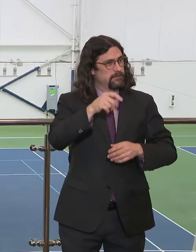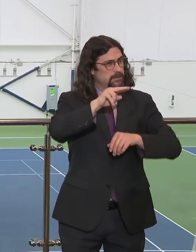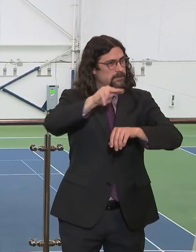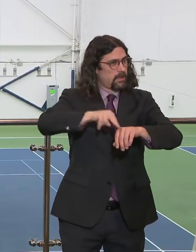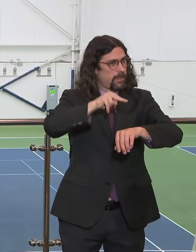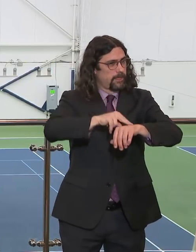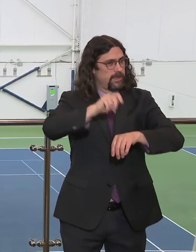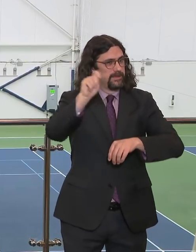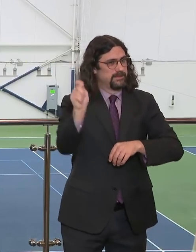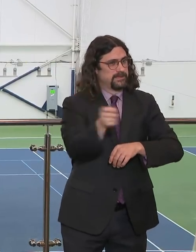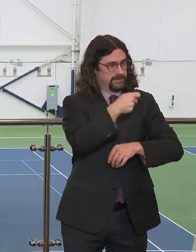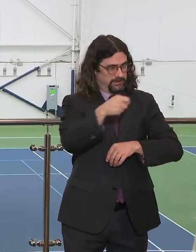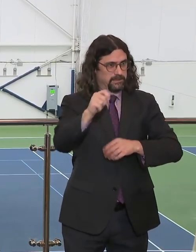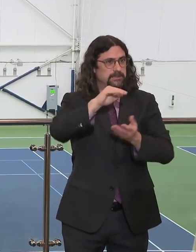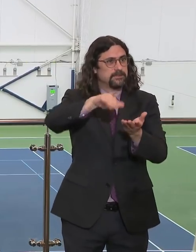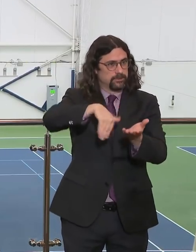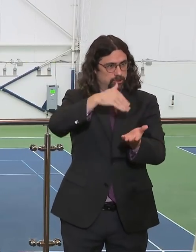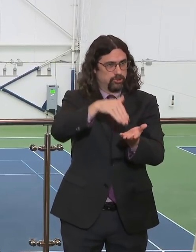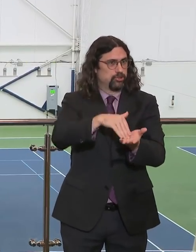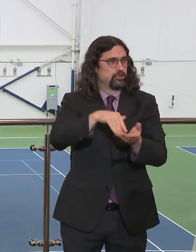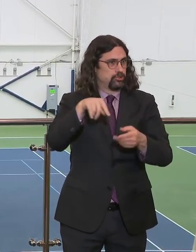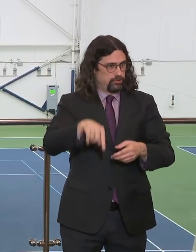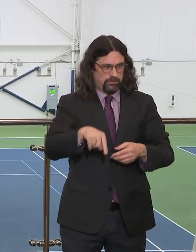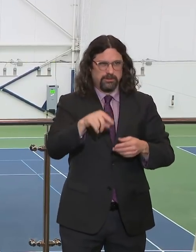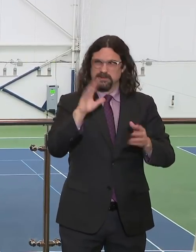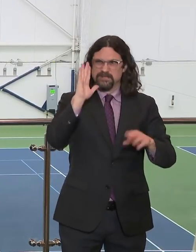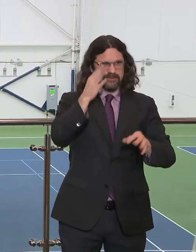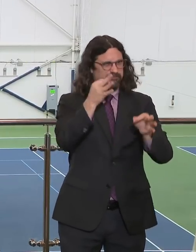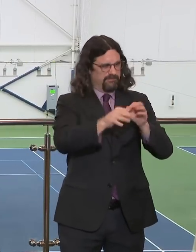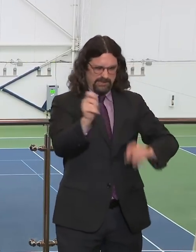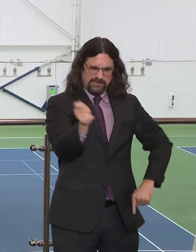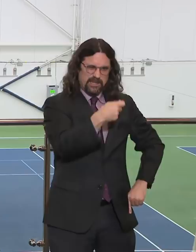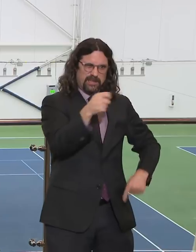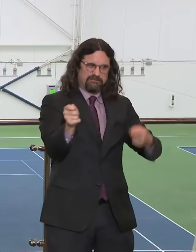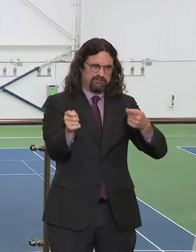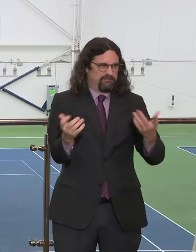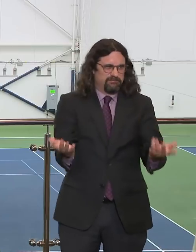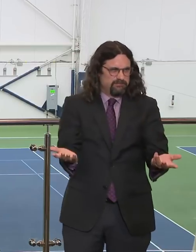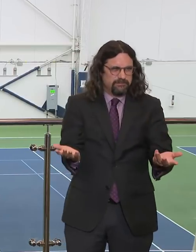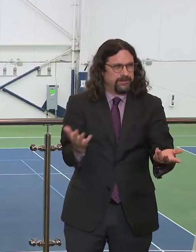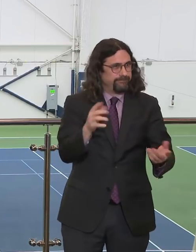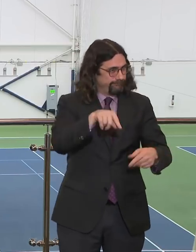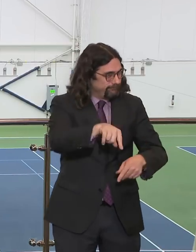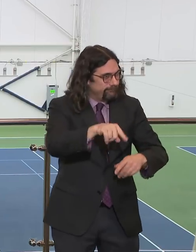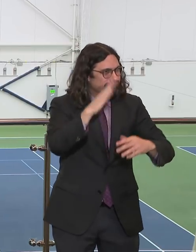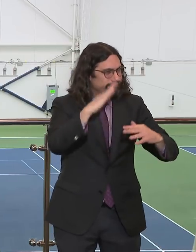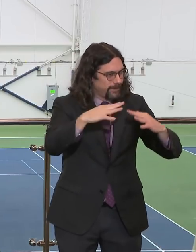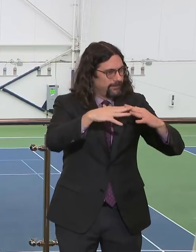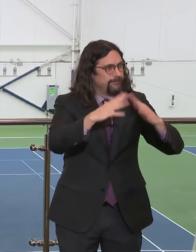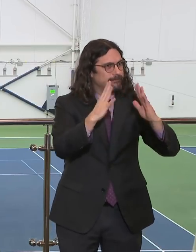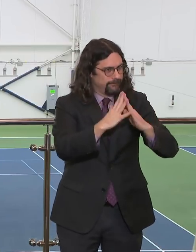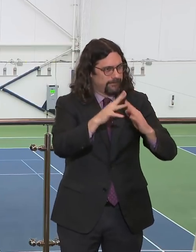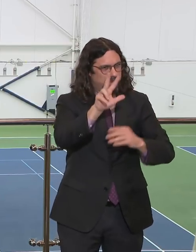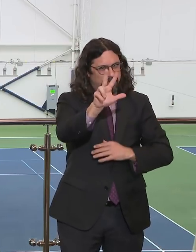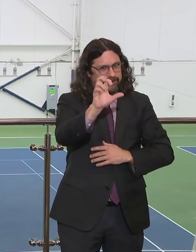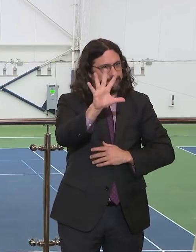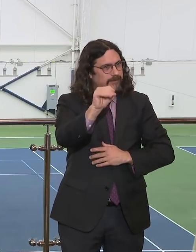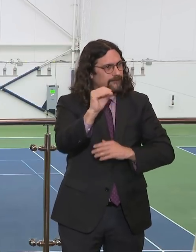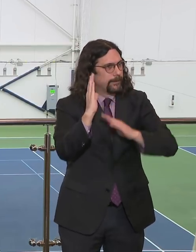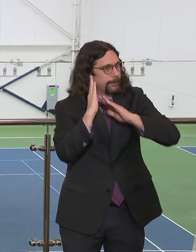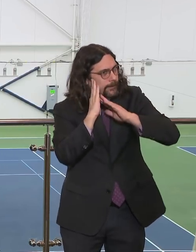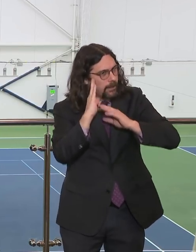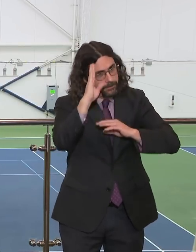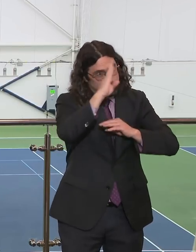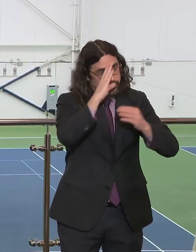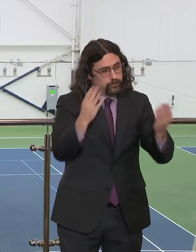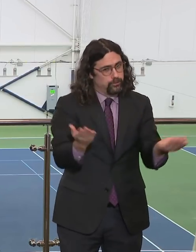to protect the lives of New Yorkers. And there are two ways of looking at this. If you want to